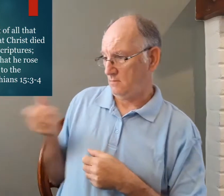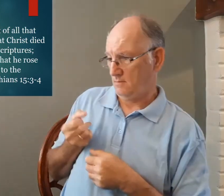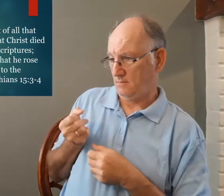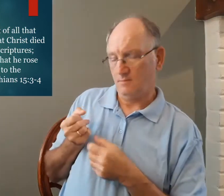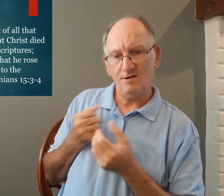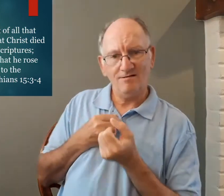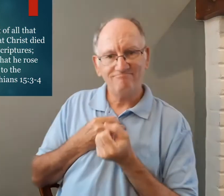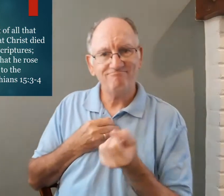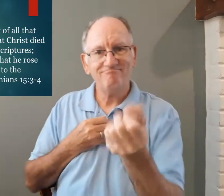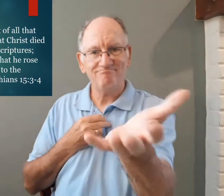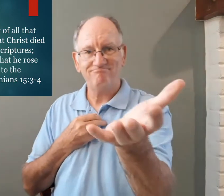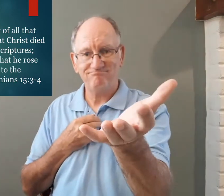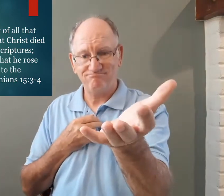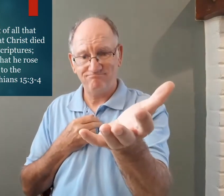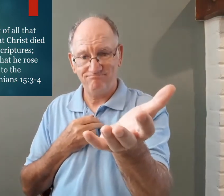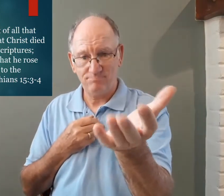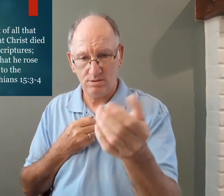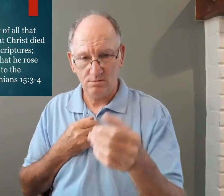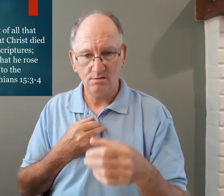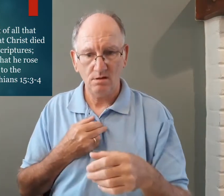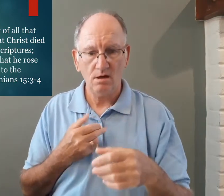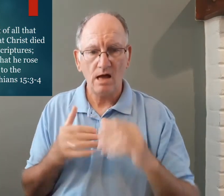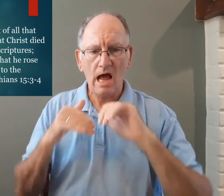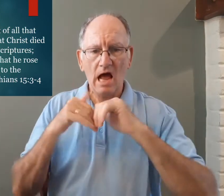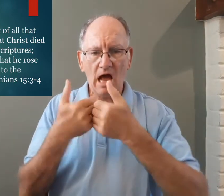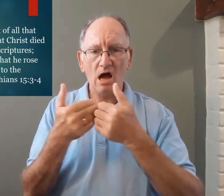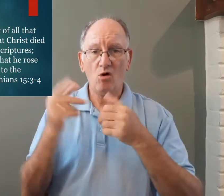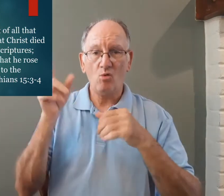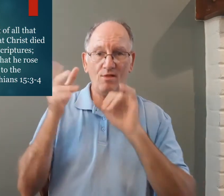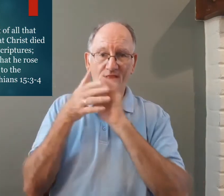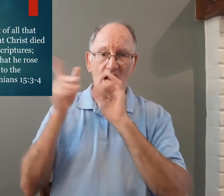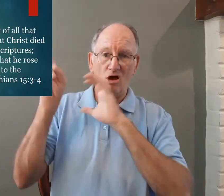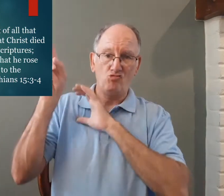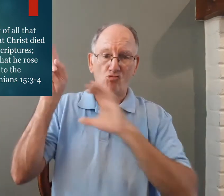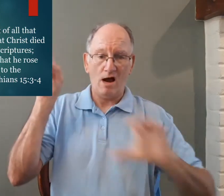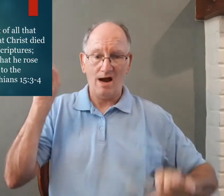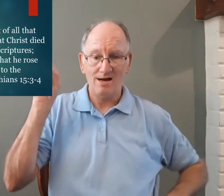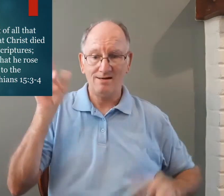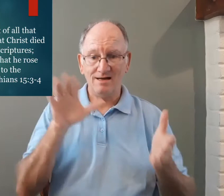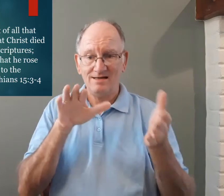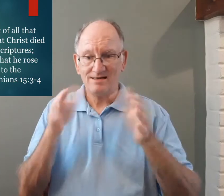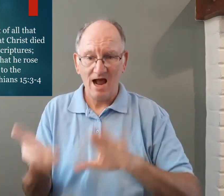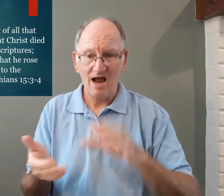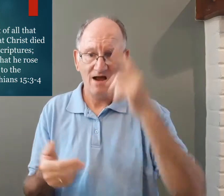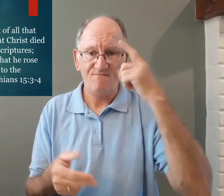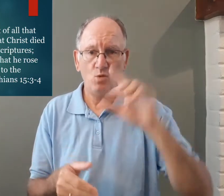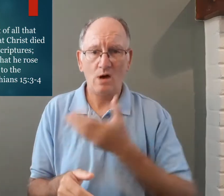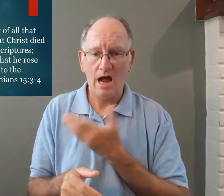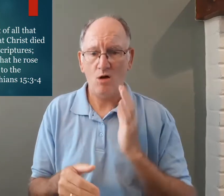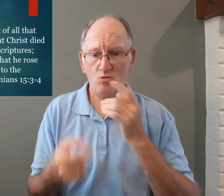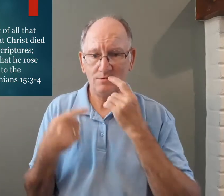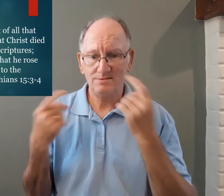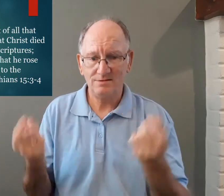so I received this and then I gave it to you how that Christ died for our sins